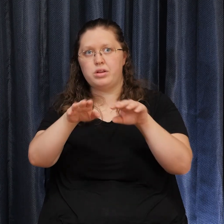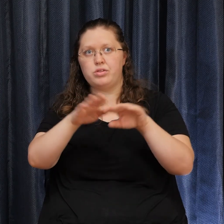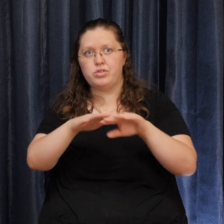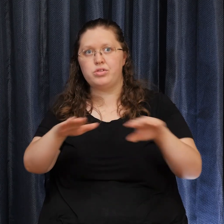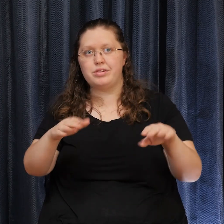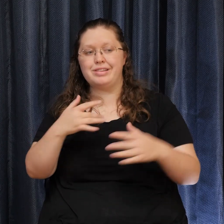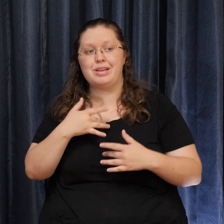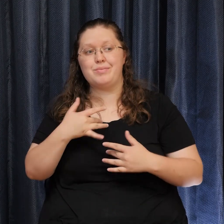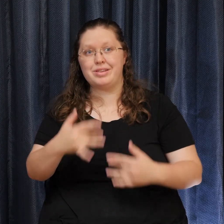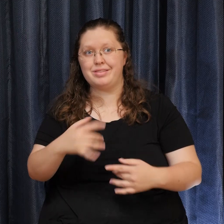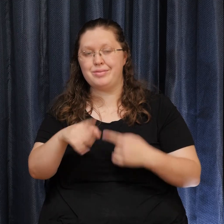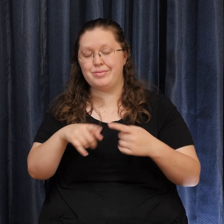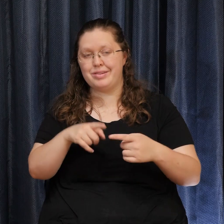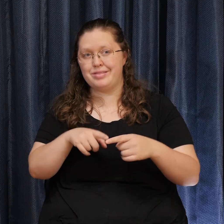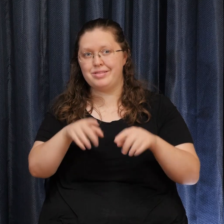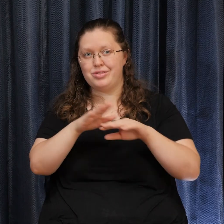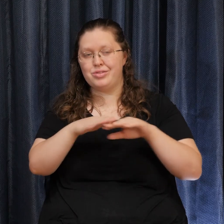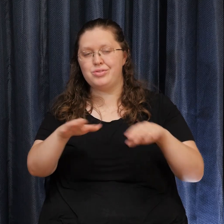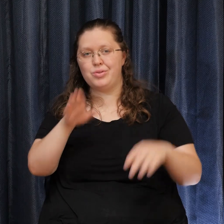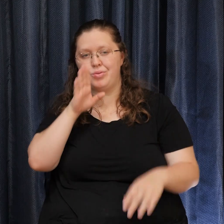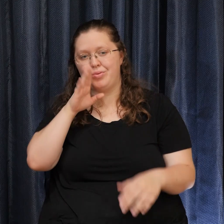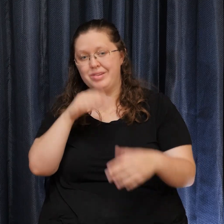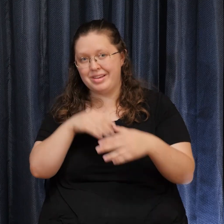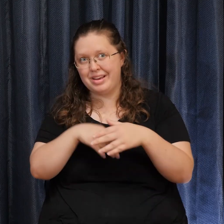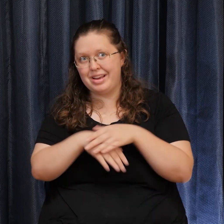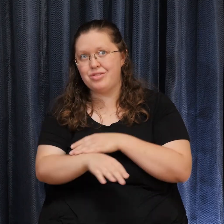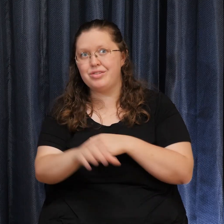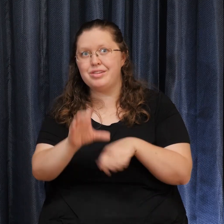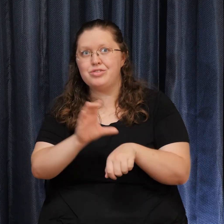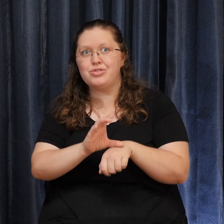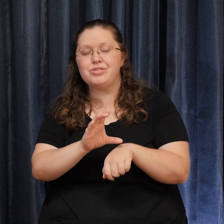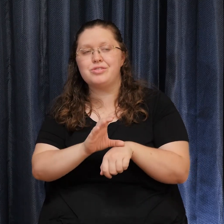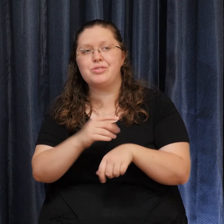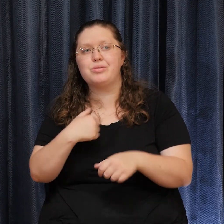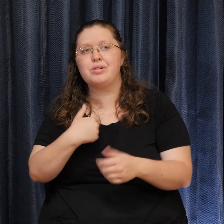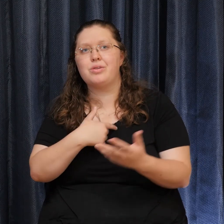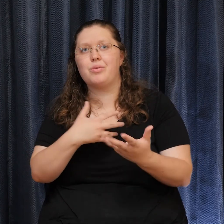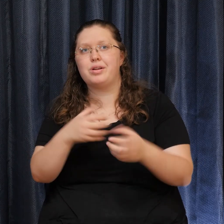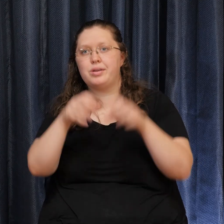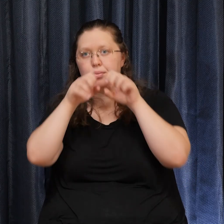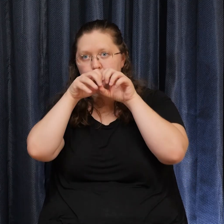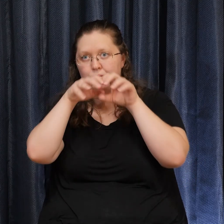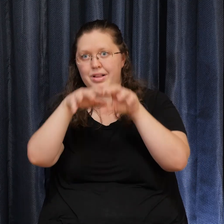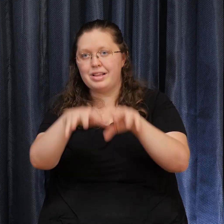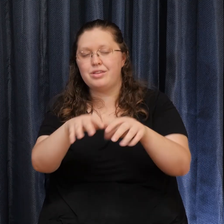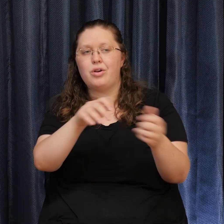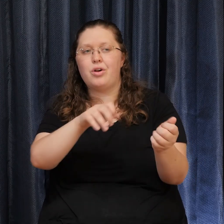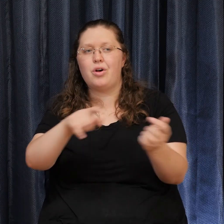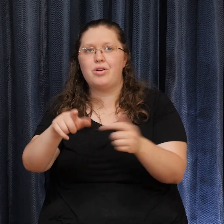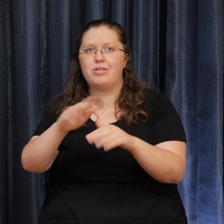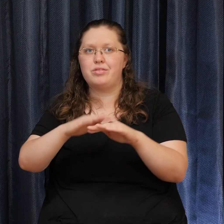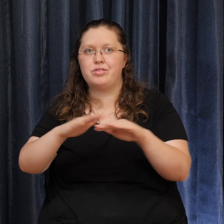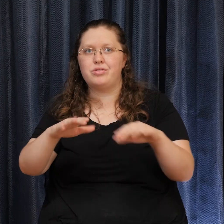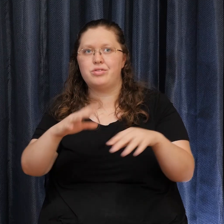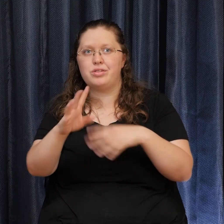out there And we wanna bless Not only you But all of the children Everywhere Let's speak our words together Children